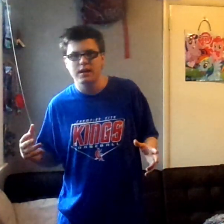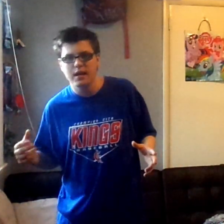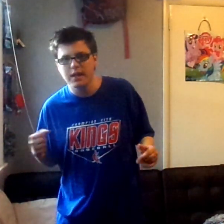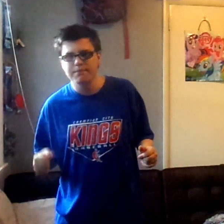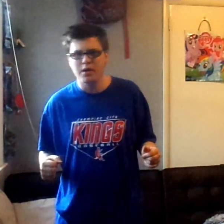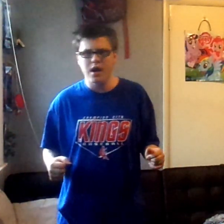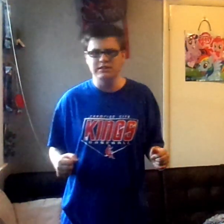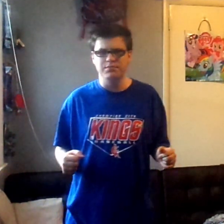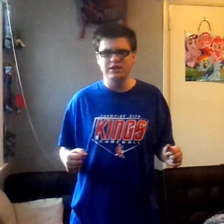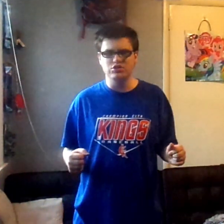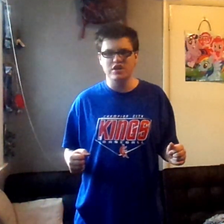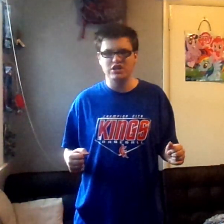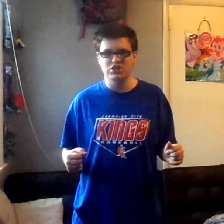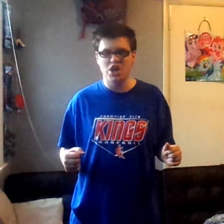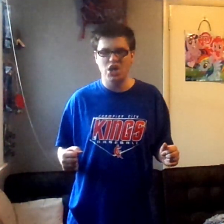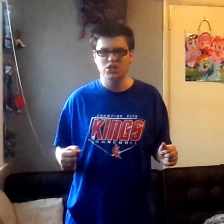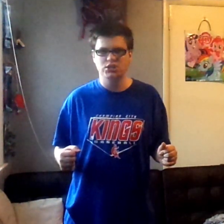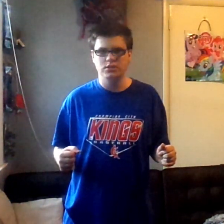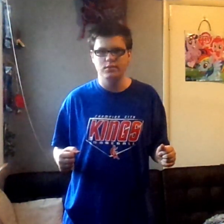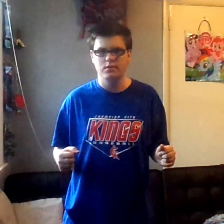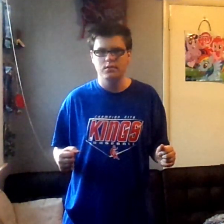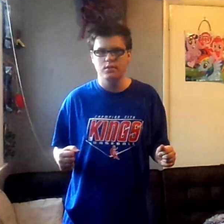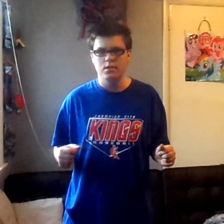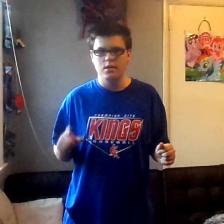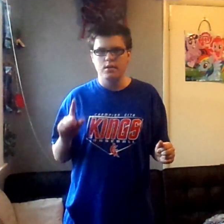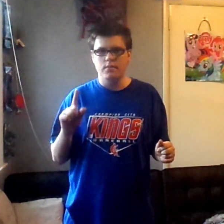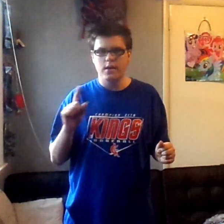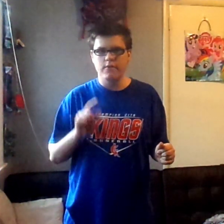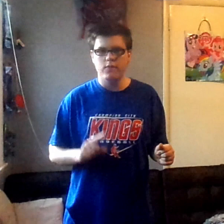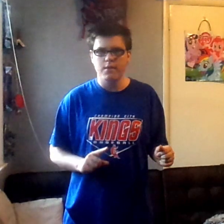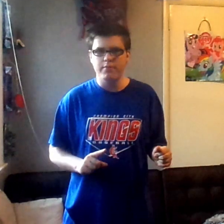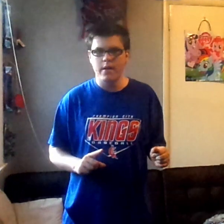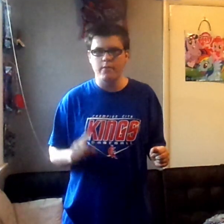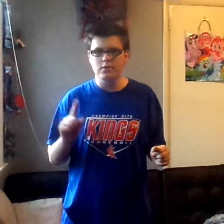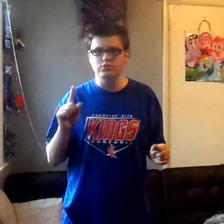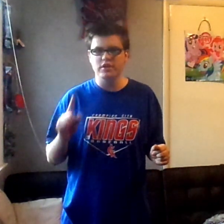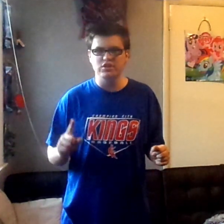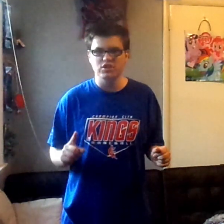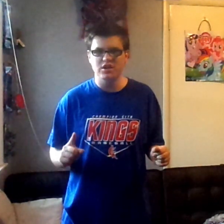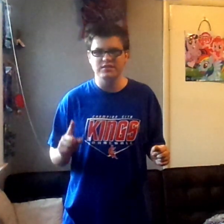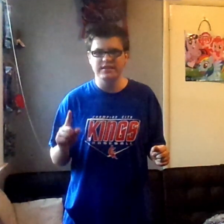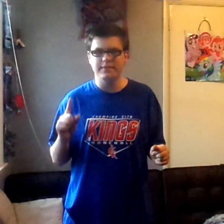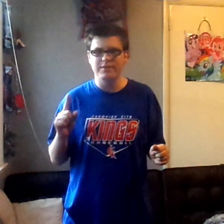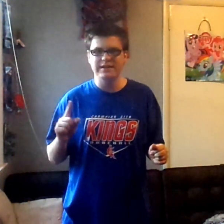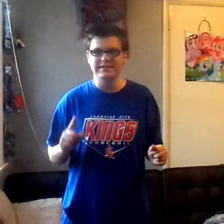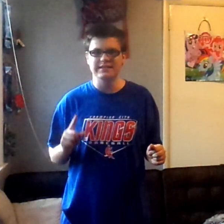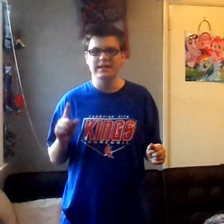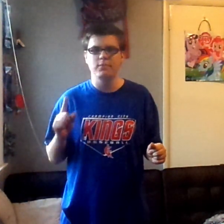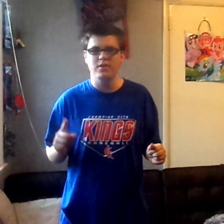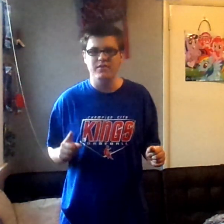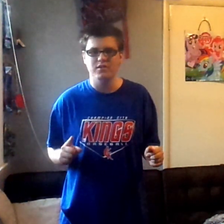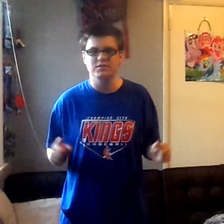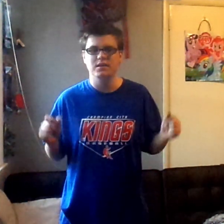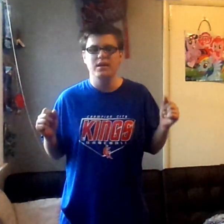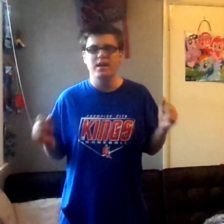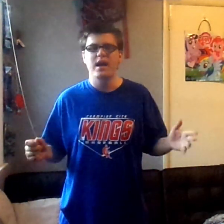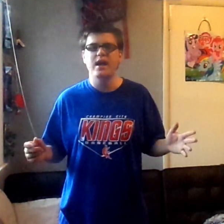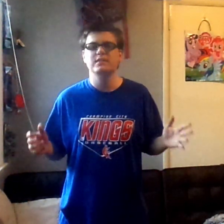and possibly Drake and Josh. But I have one problem with Drake and Josh taking place in the same universe as